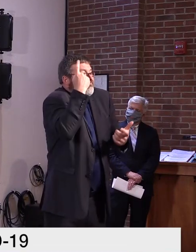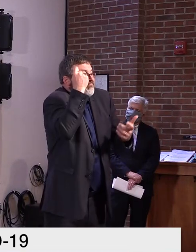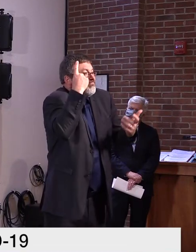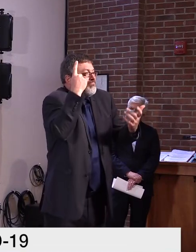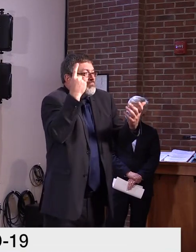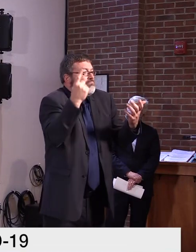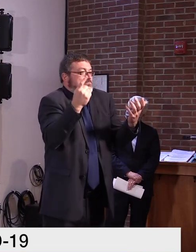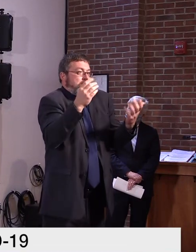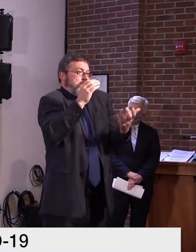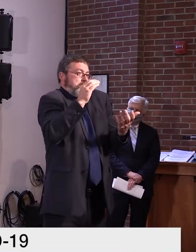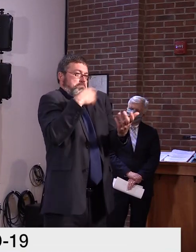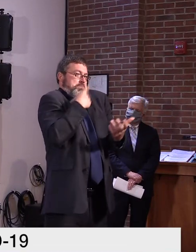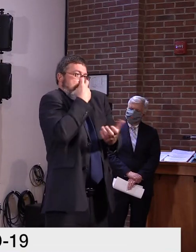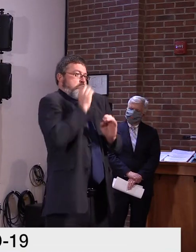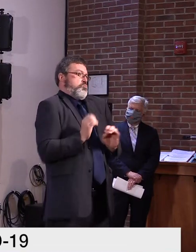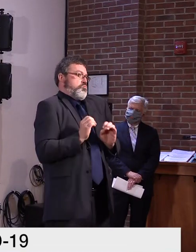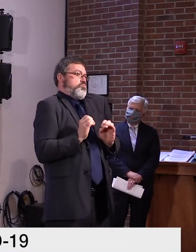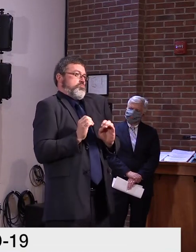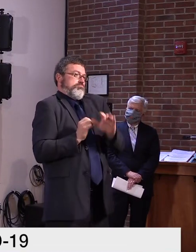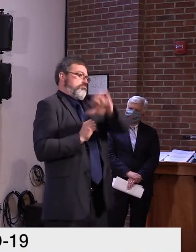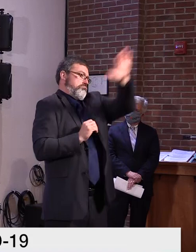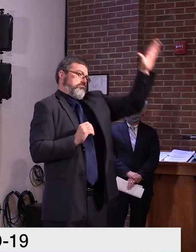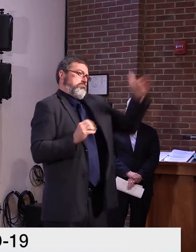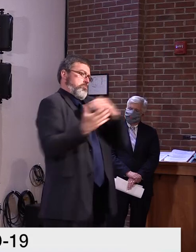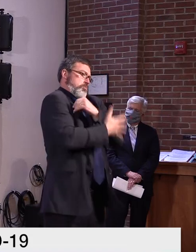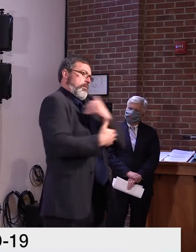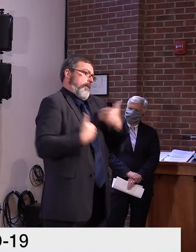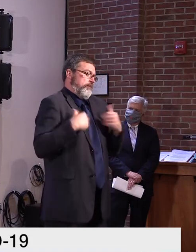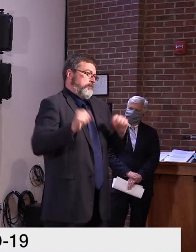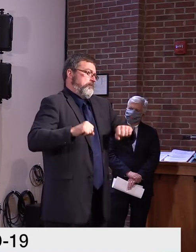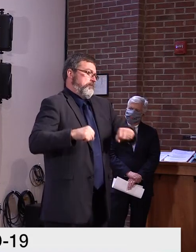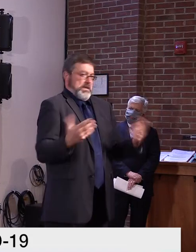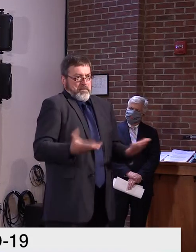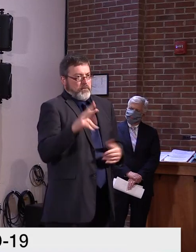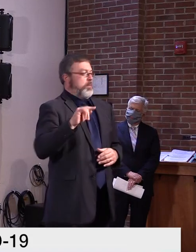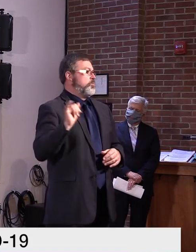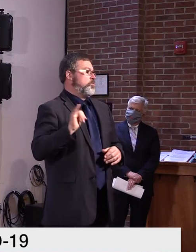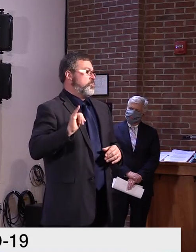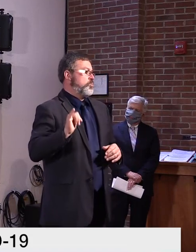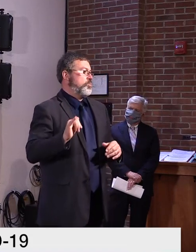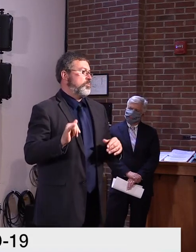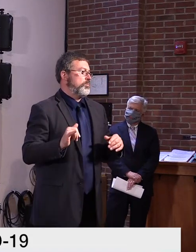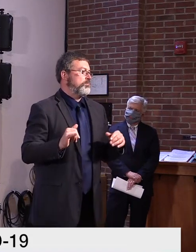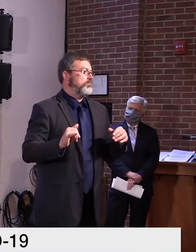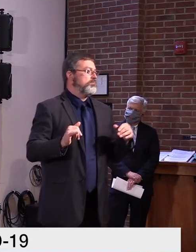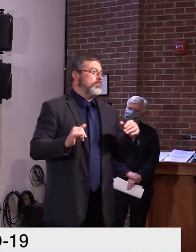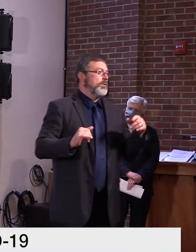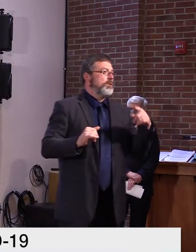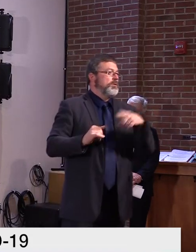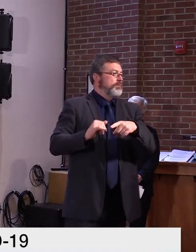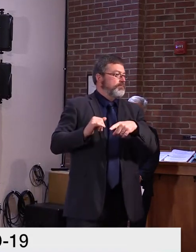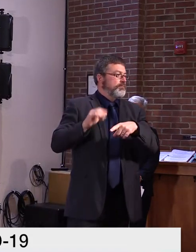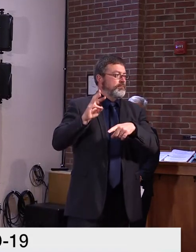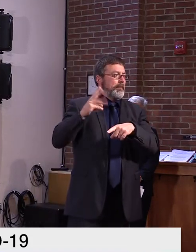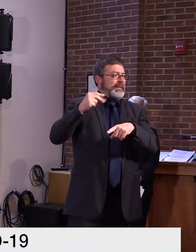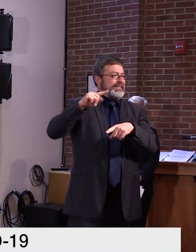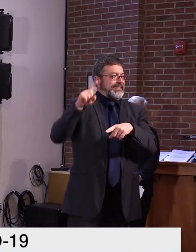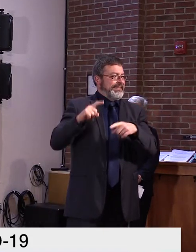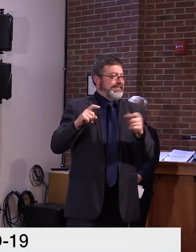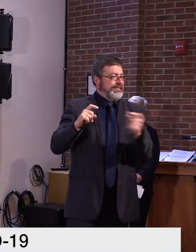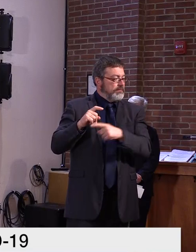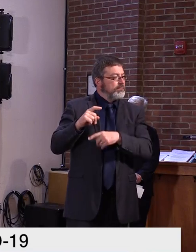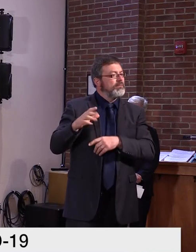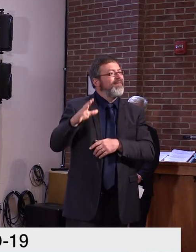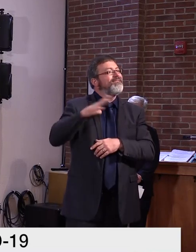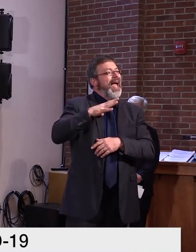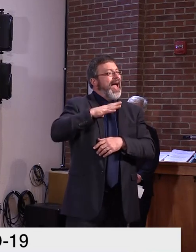Yeah, this is part of the UVM mask, uh, that showed it. In some cases it provides a, masks provide some false sense of